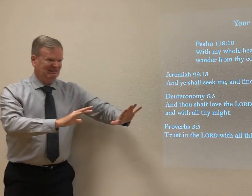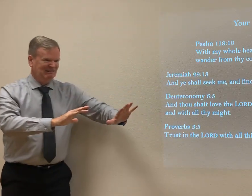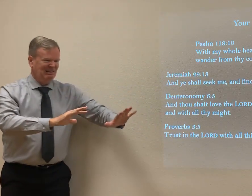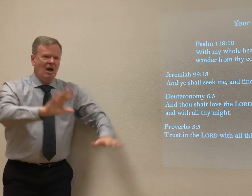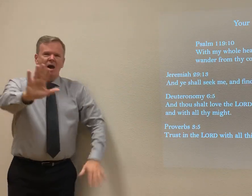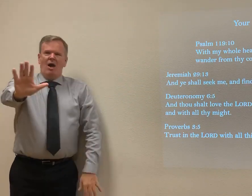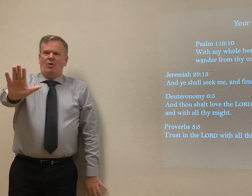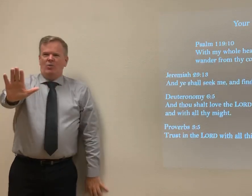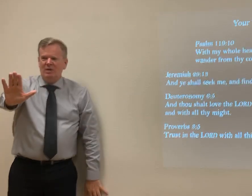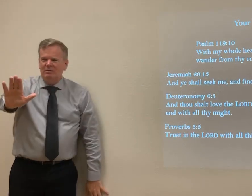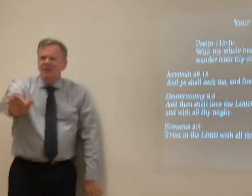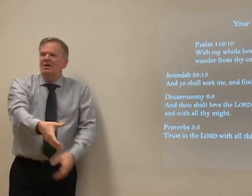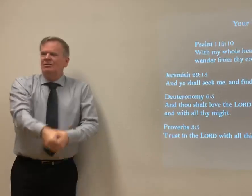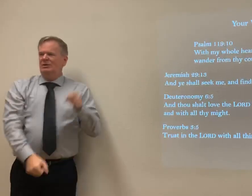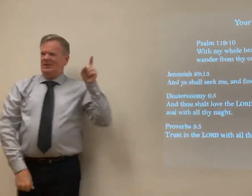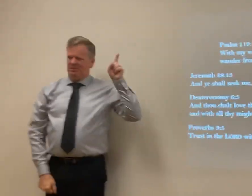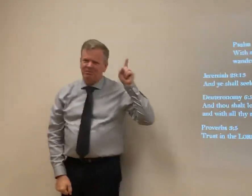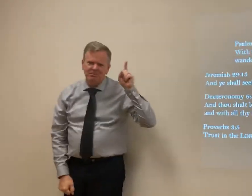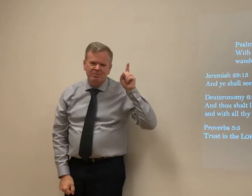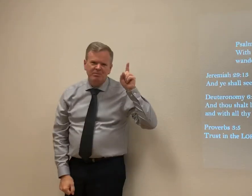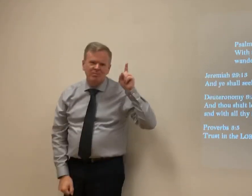say, well, that's going to cost my life. Well, trust Him.